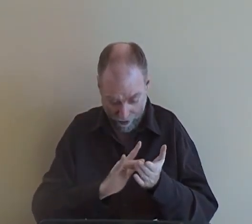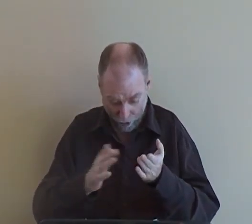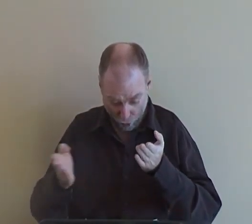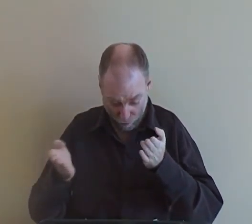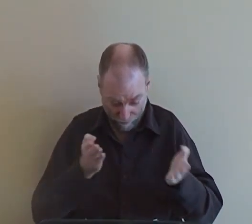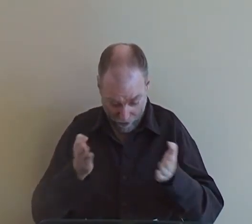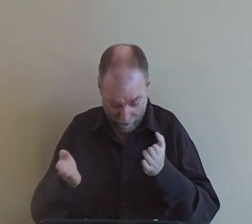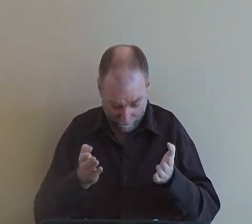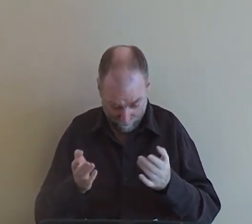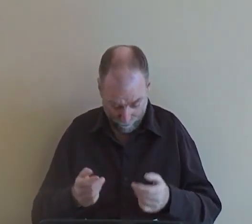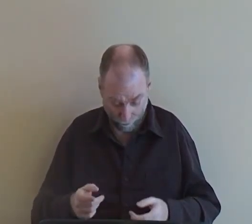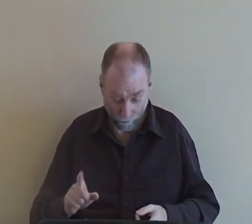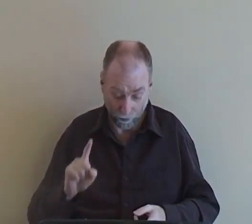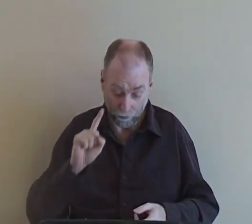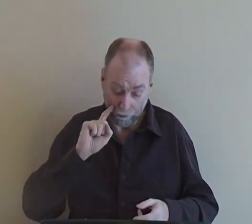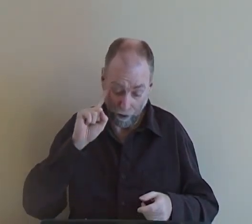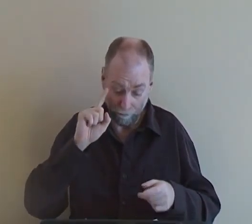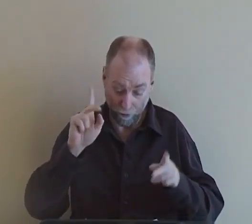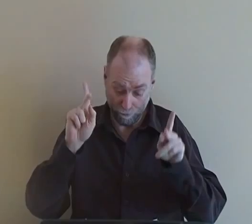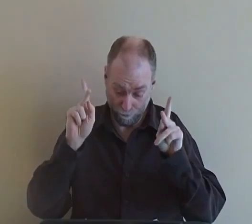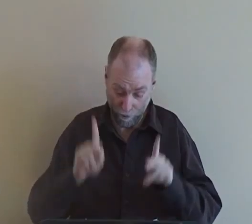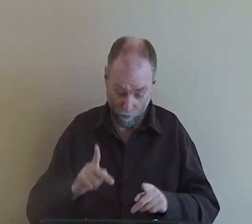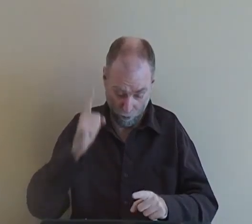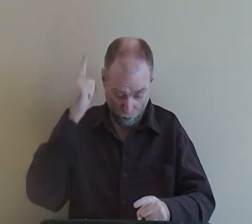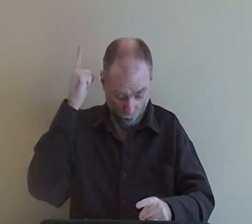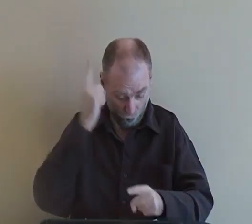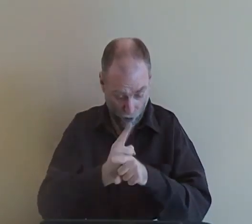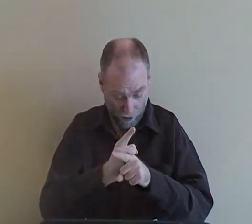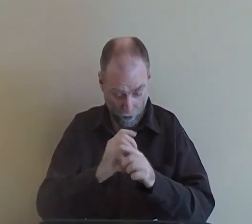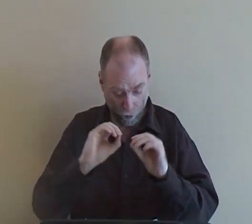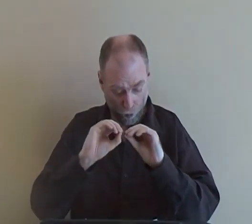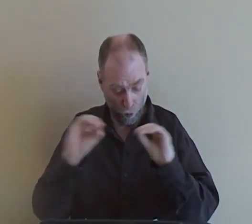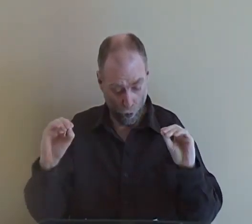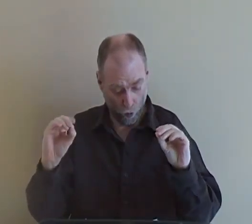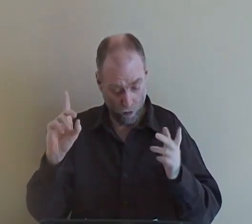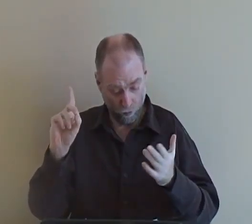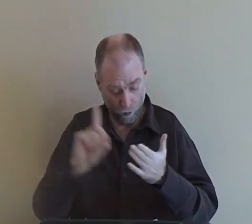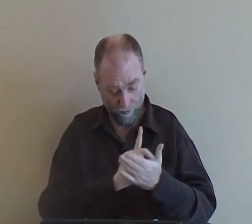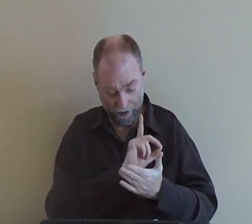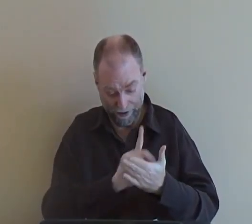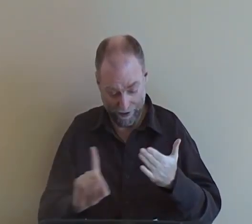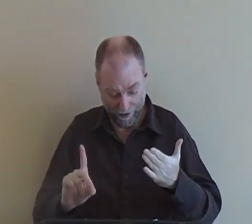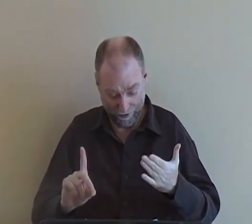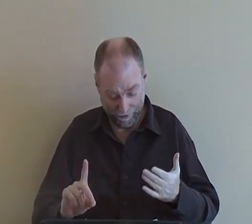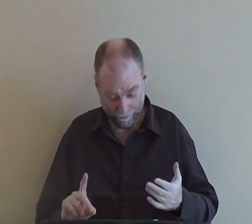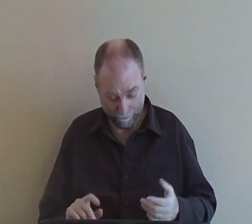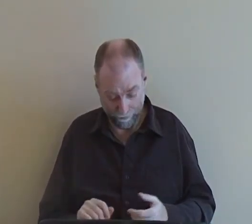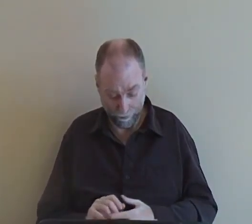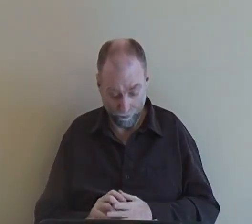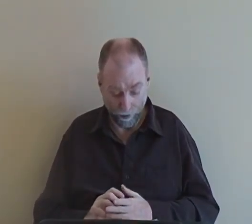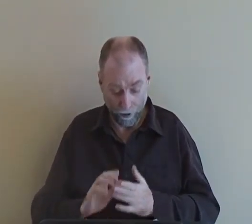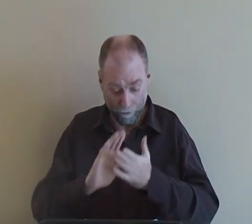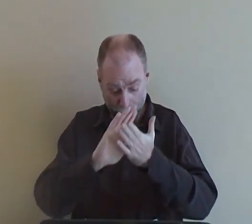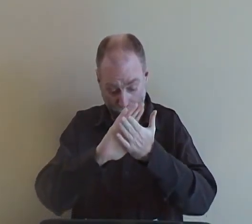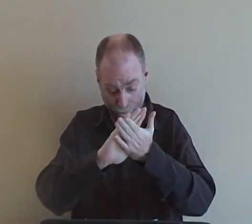for medical services. The deaf person has a right and with no discrimination.